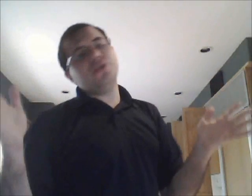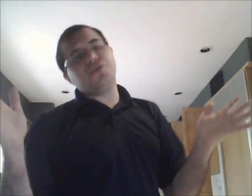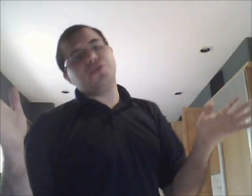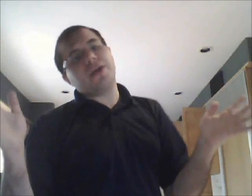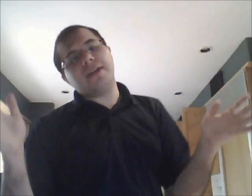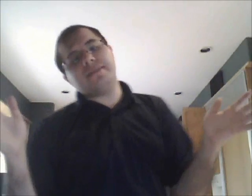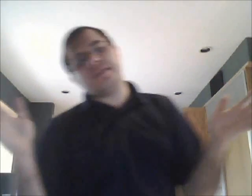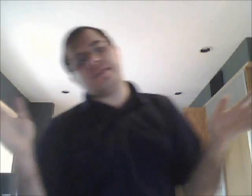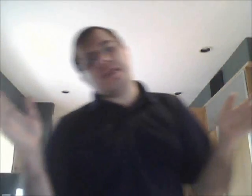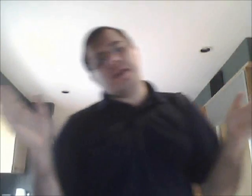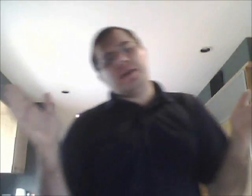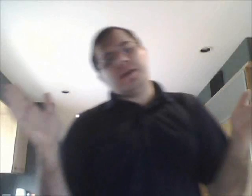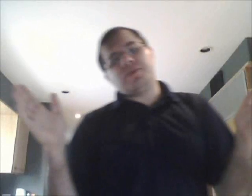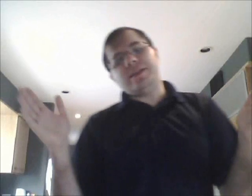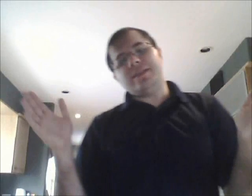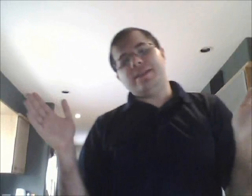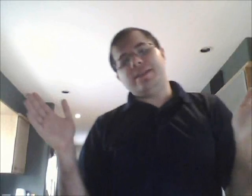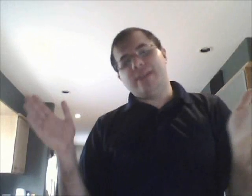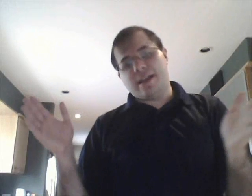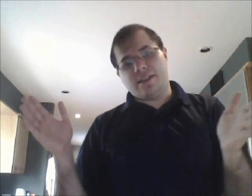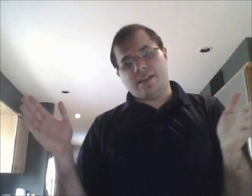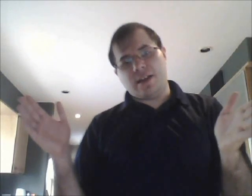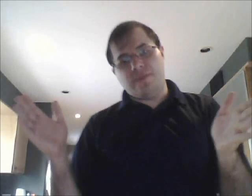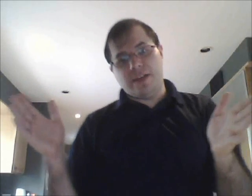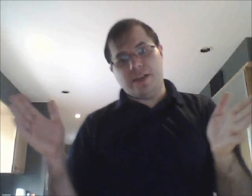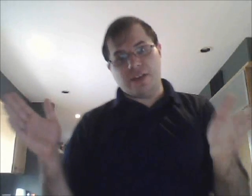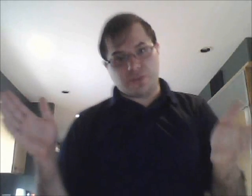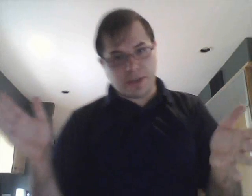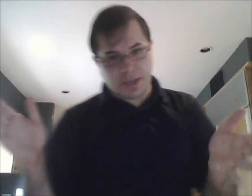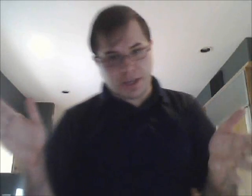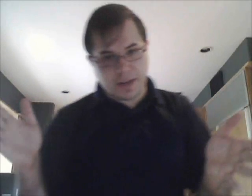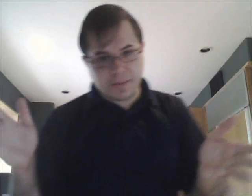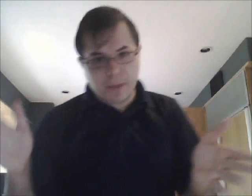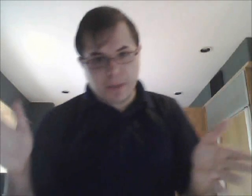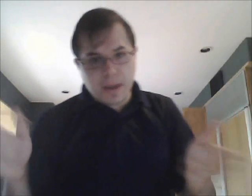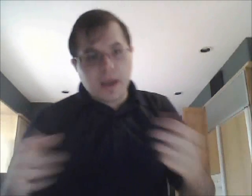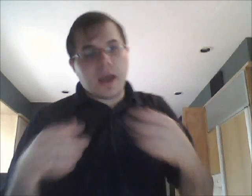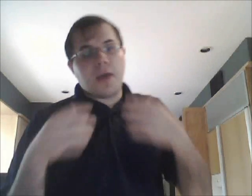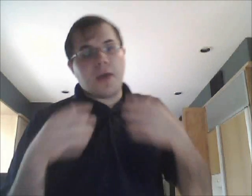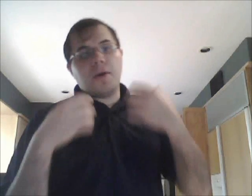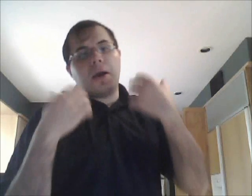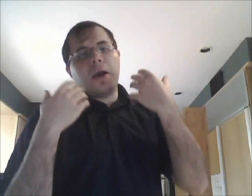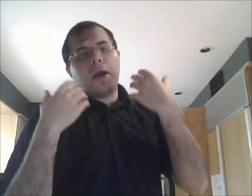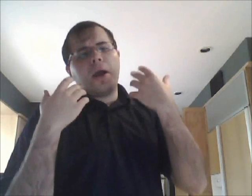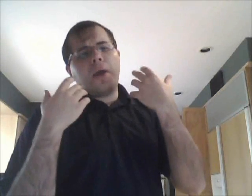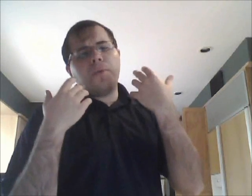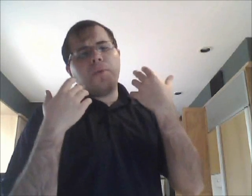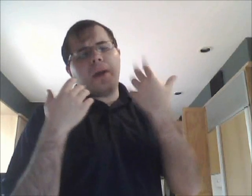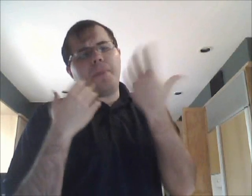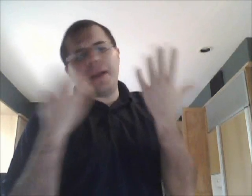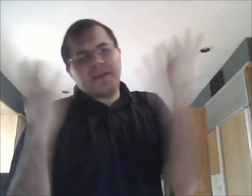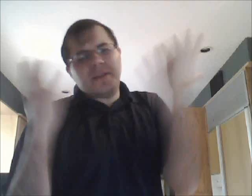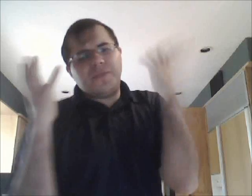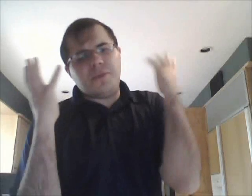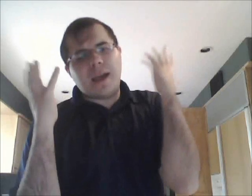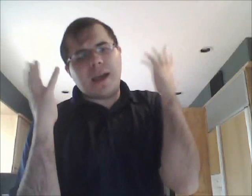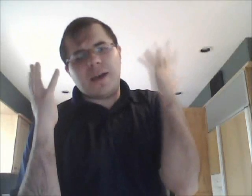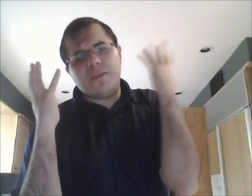address the recent death of Dennis Ritchie. Now I bet if you have